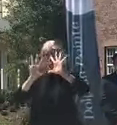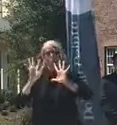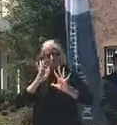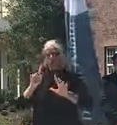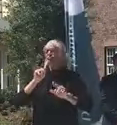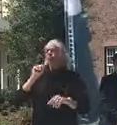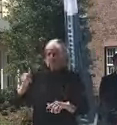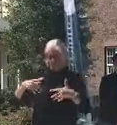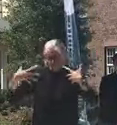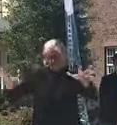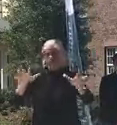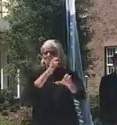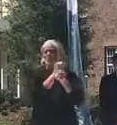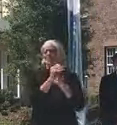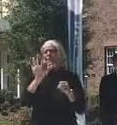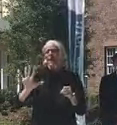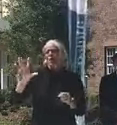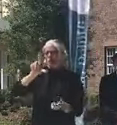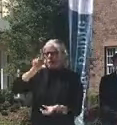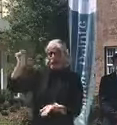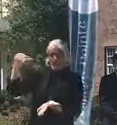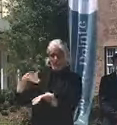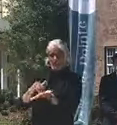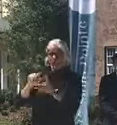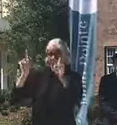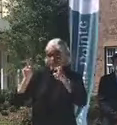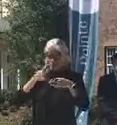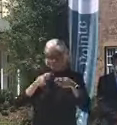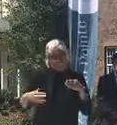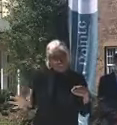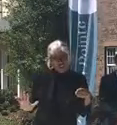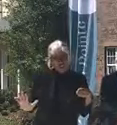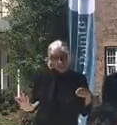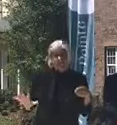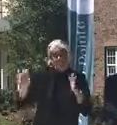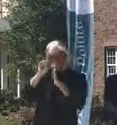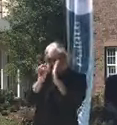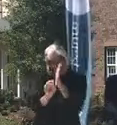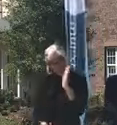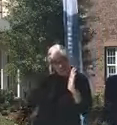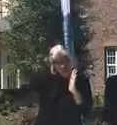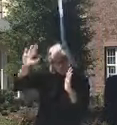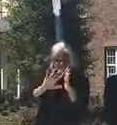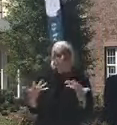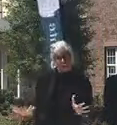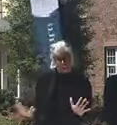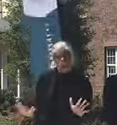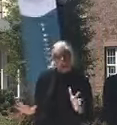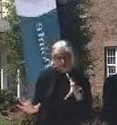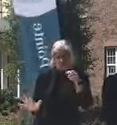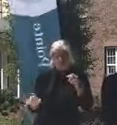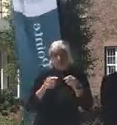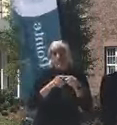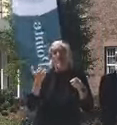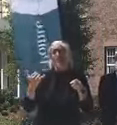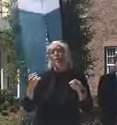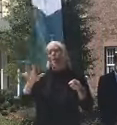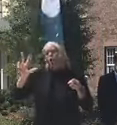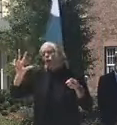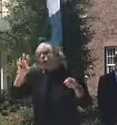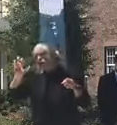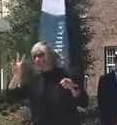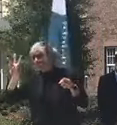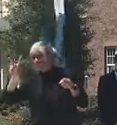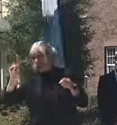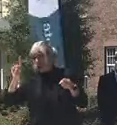received almost 20,000 test results statewide. And roughly 361 of those